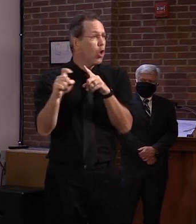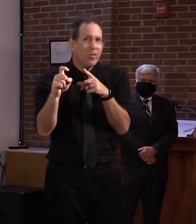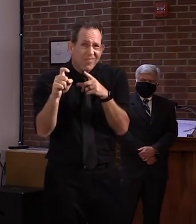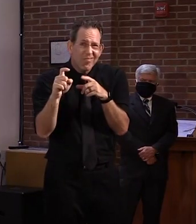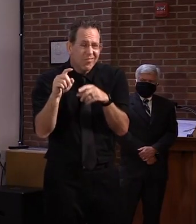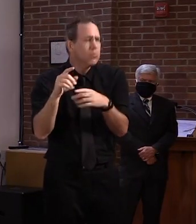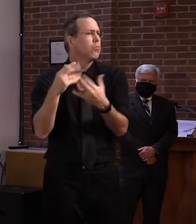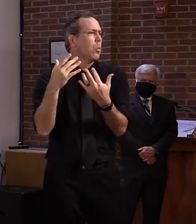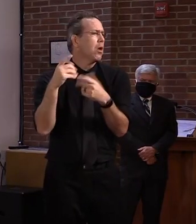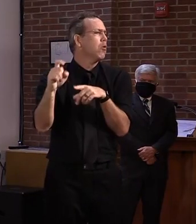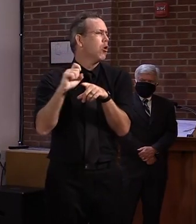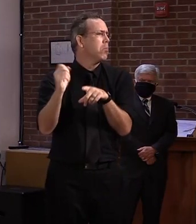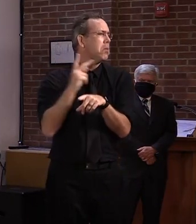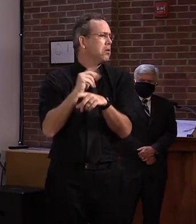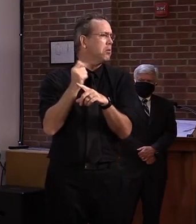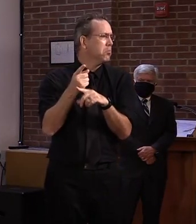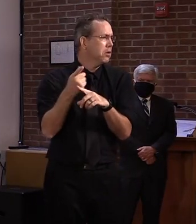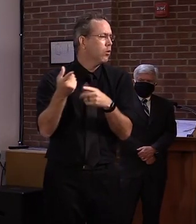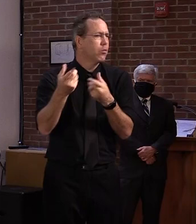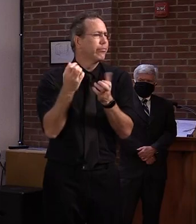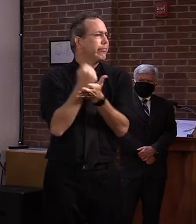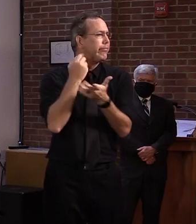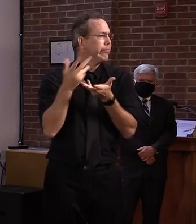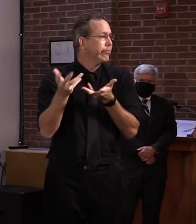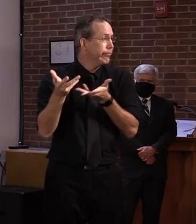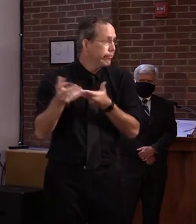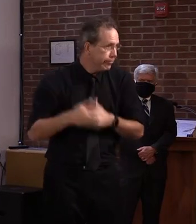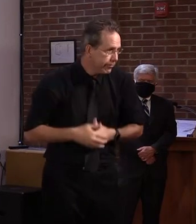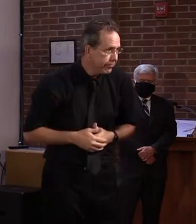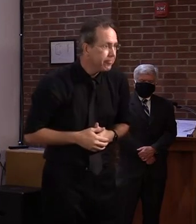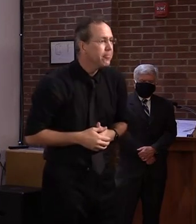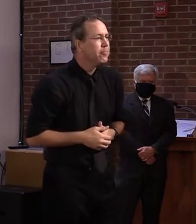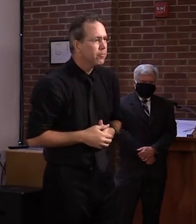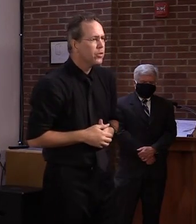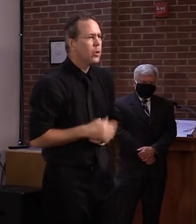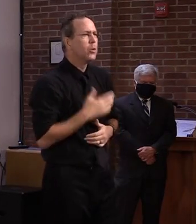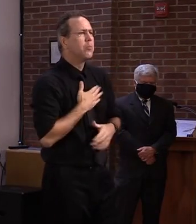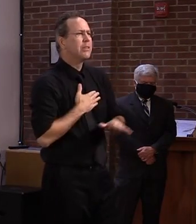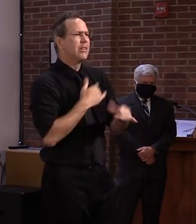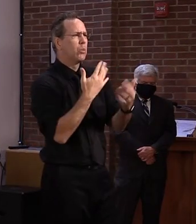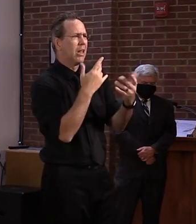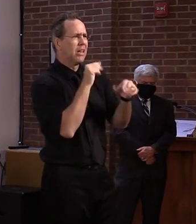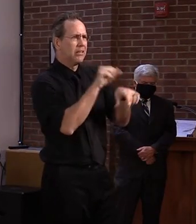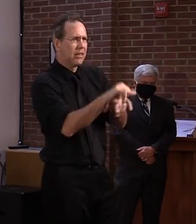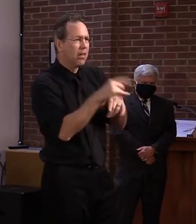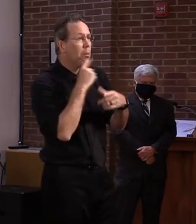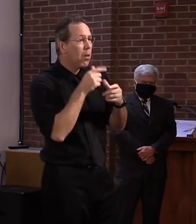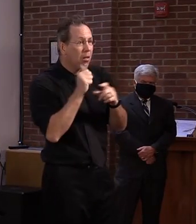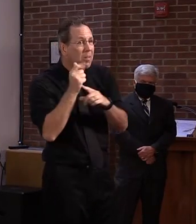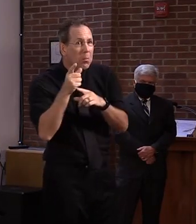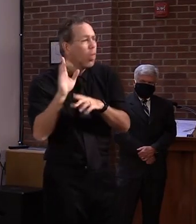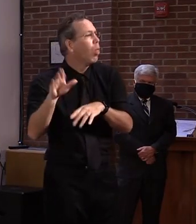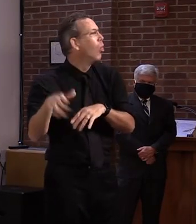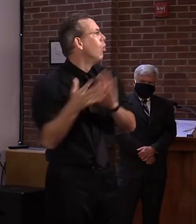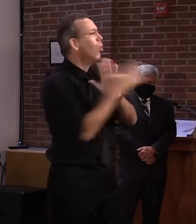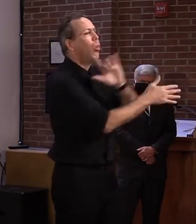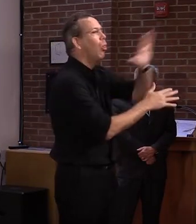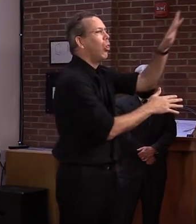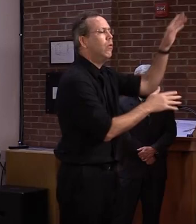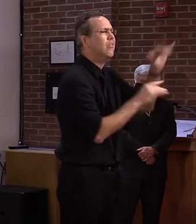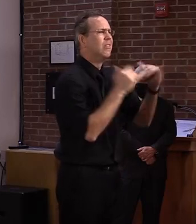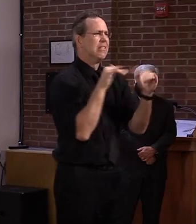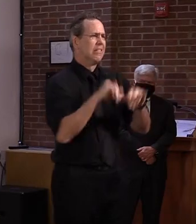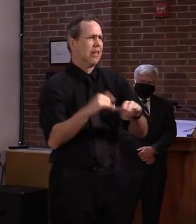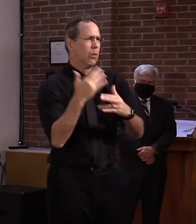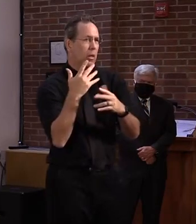takes place. And I'm going to encourage customers to do that, because once you choose to have